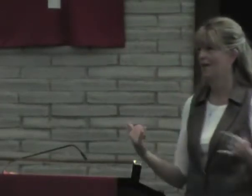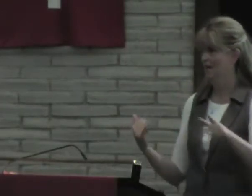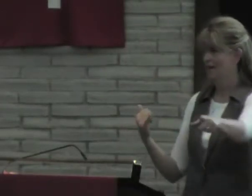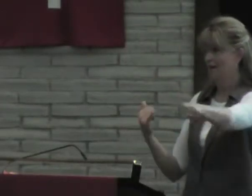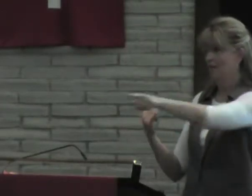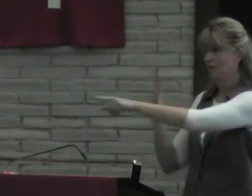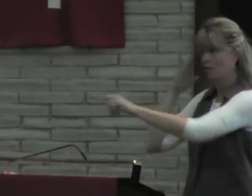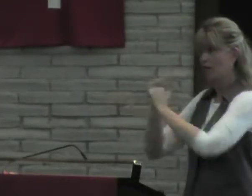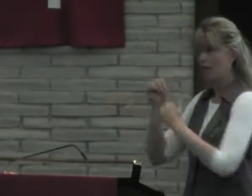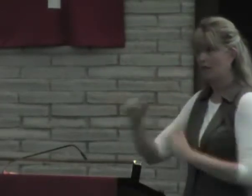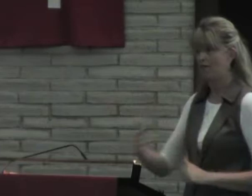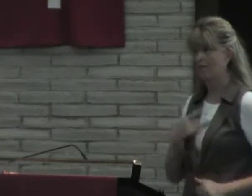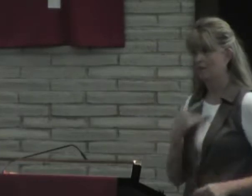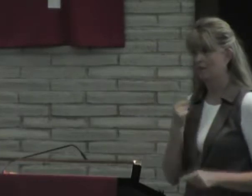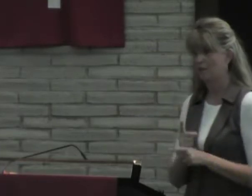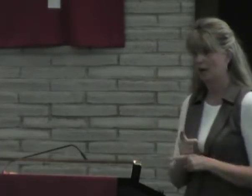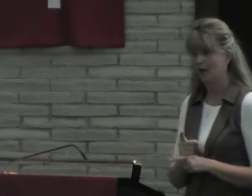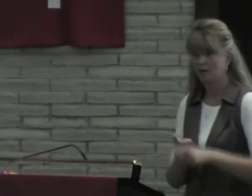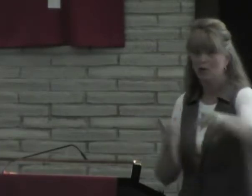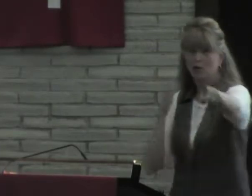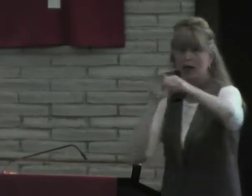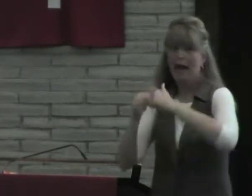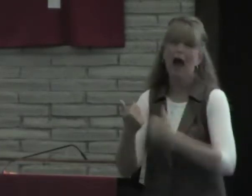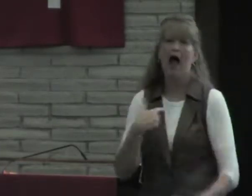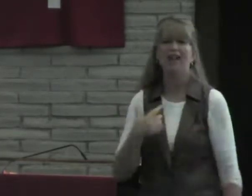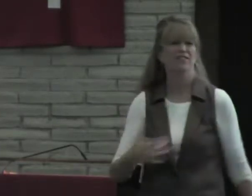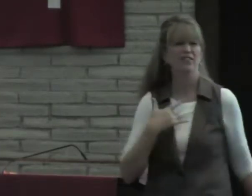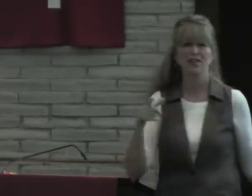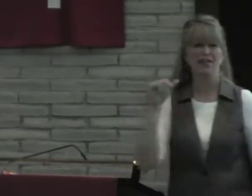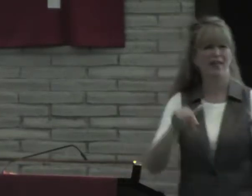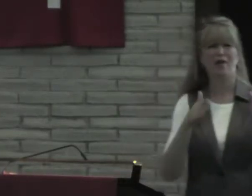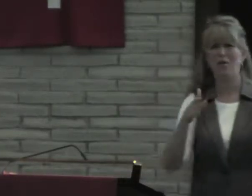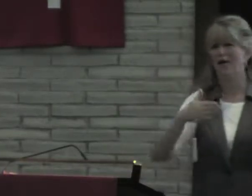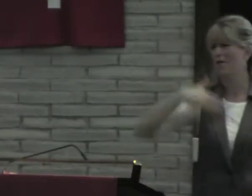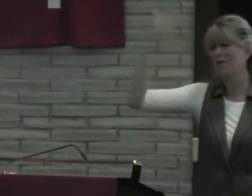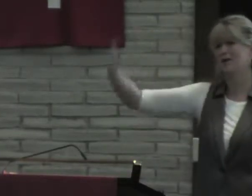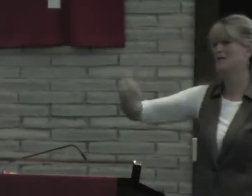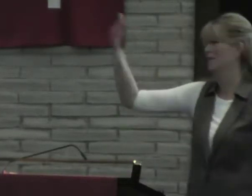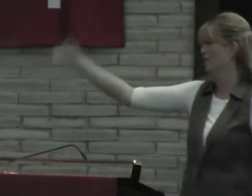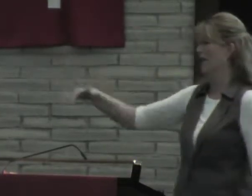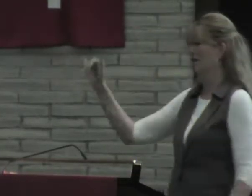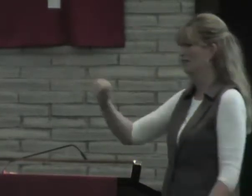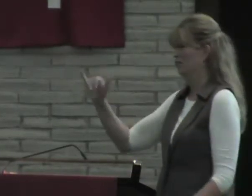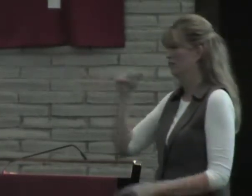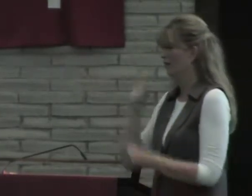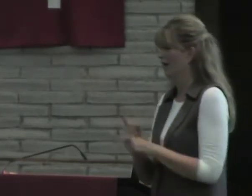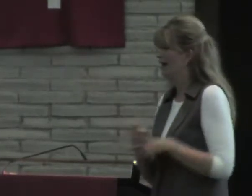says that, right? And you know how that feels, right? I feel that way often.